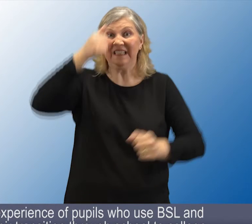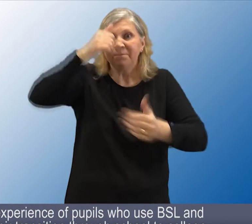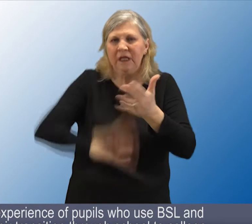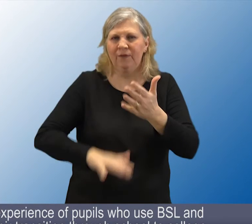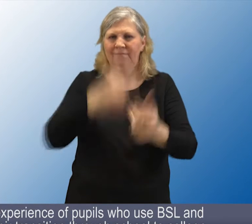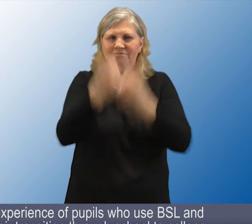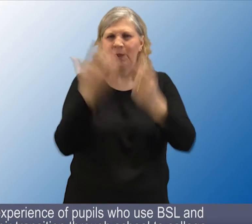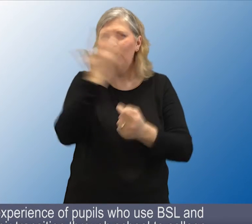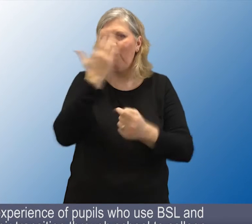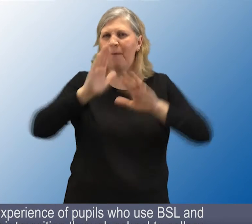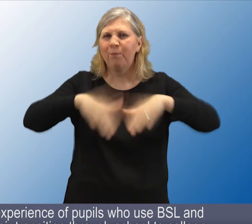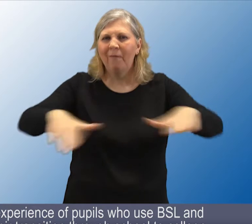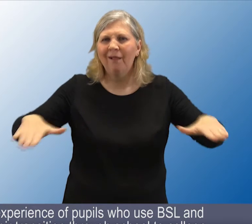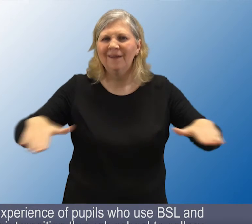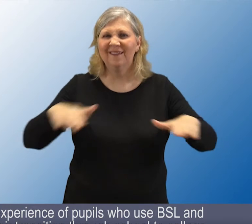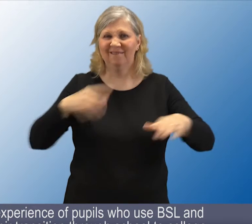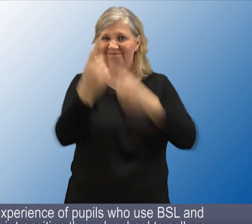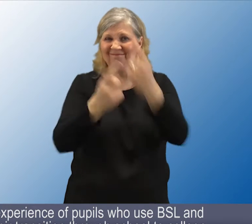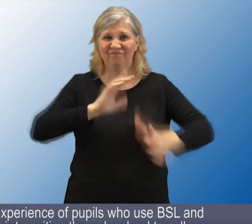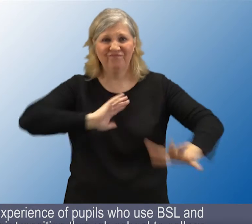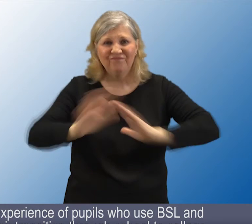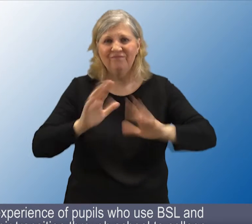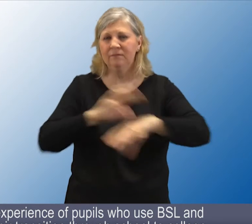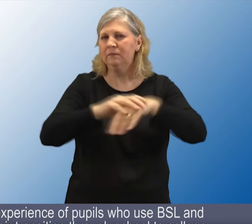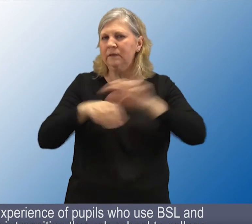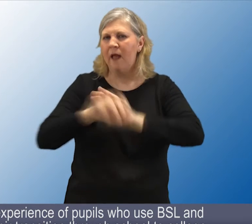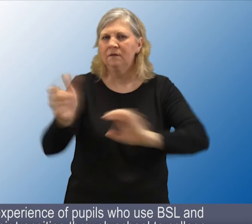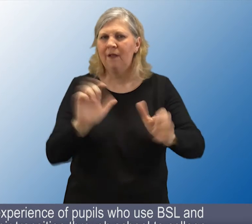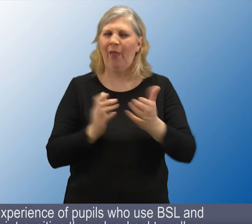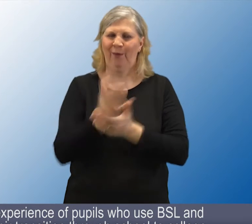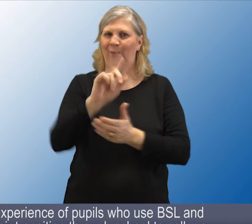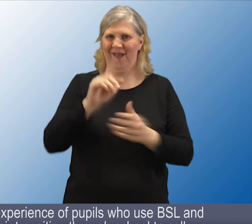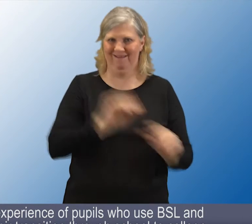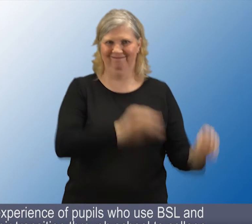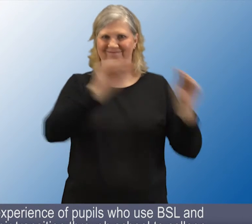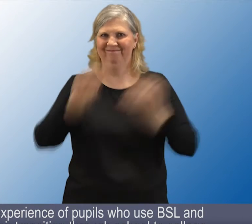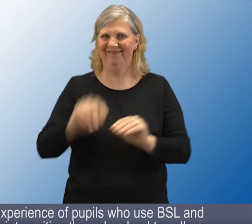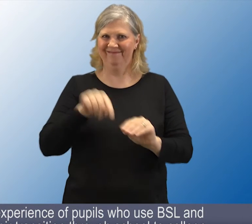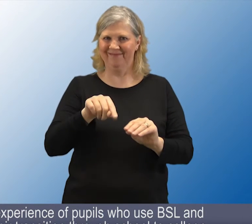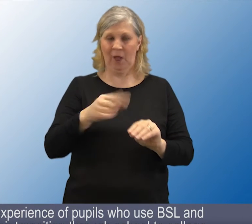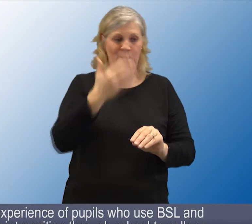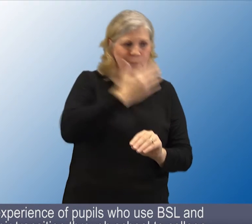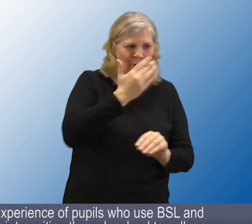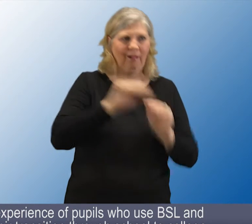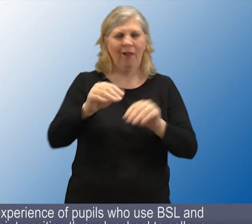Improve the experience of pupils who use BSL and tactile BSL with their transition through school to college,